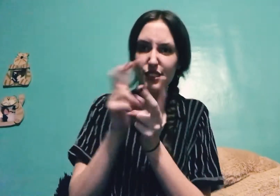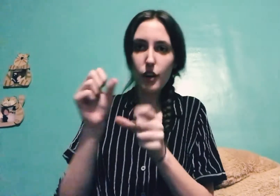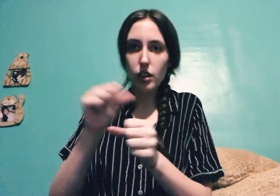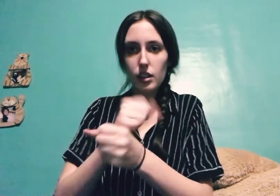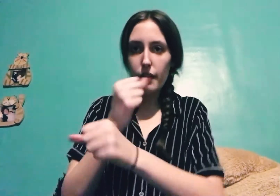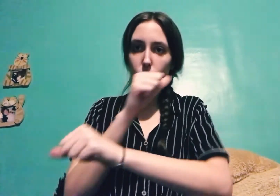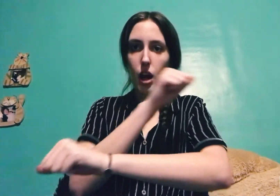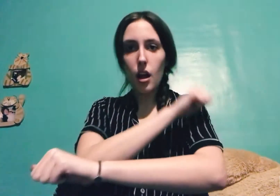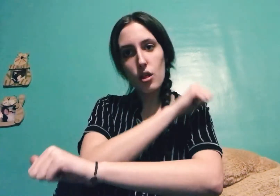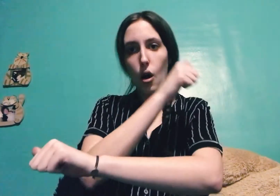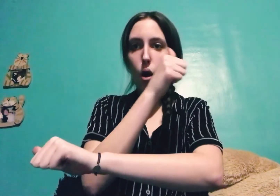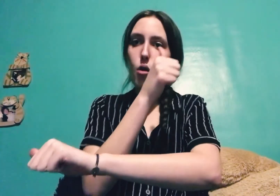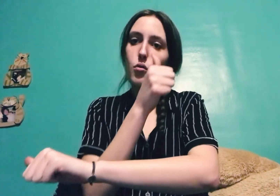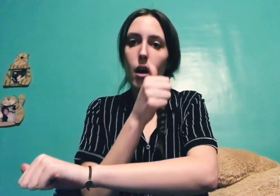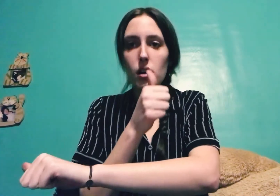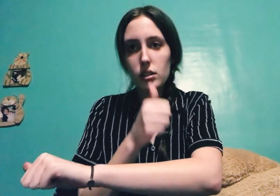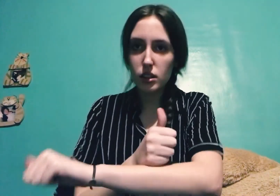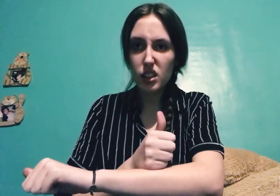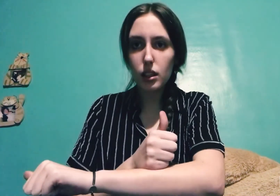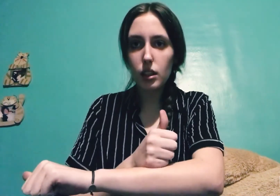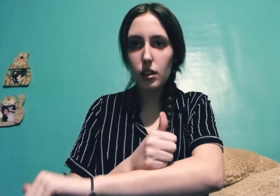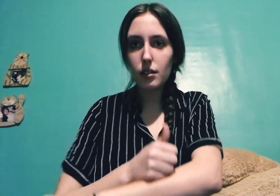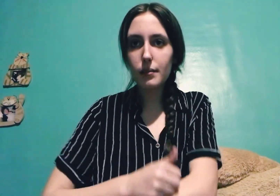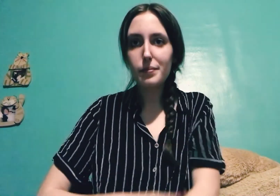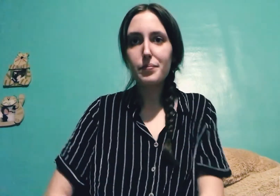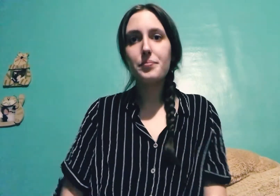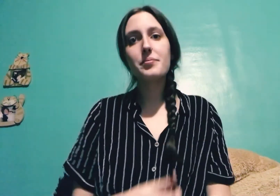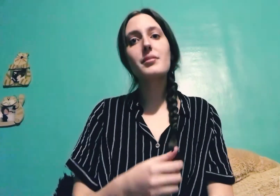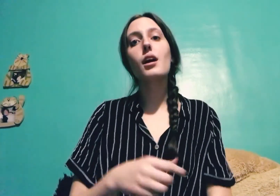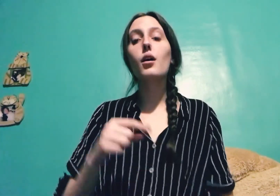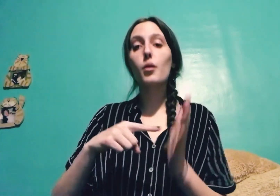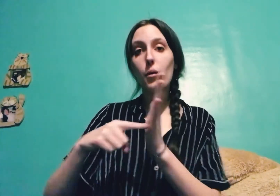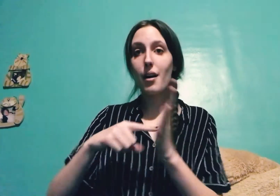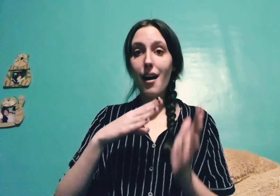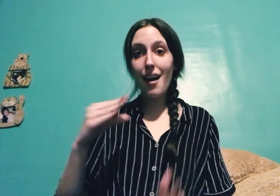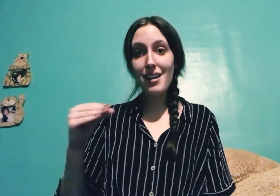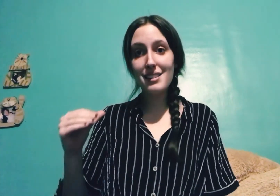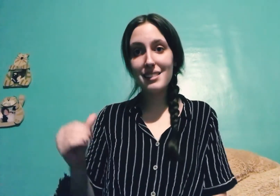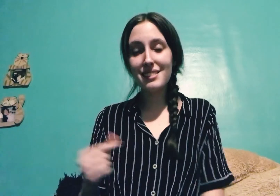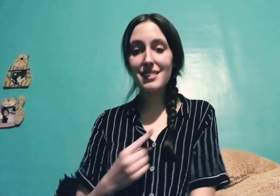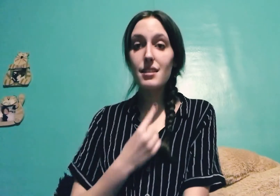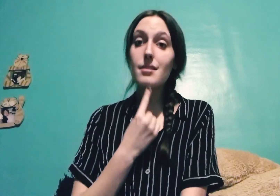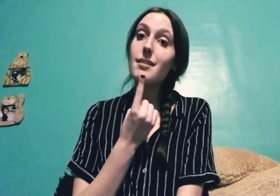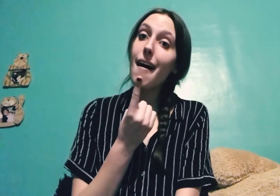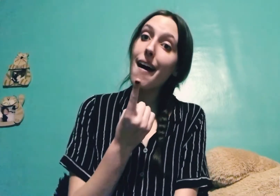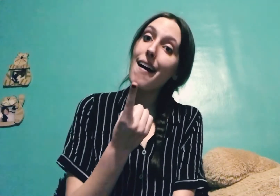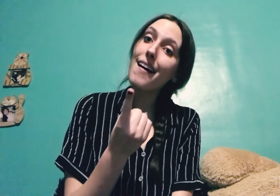fucked every authority Show and tell